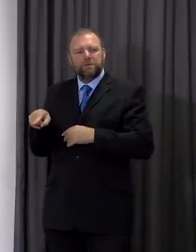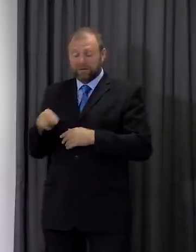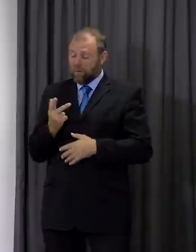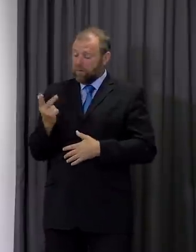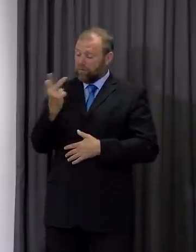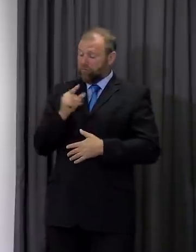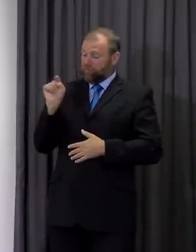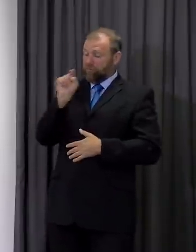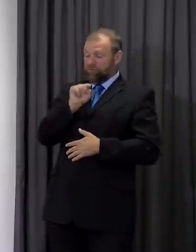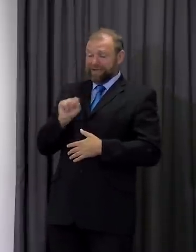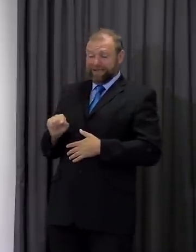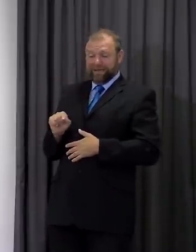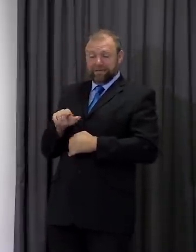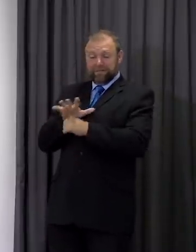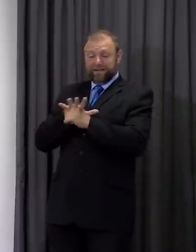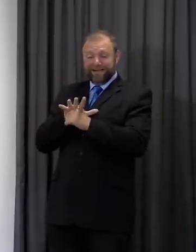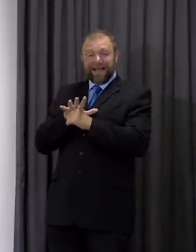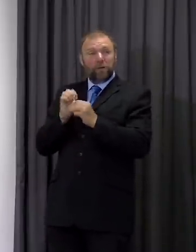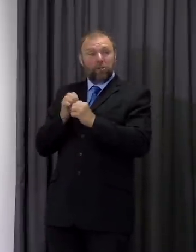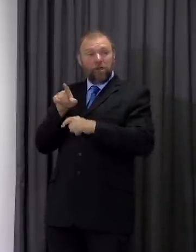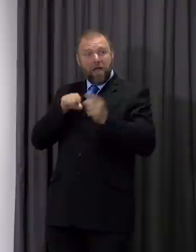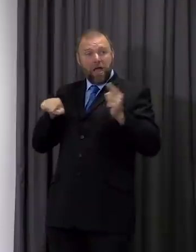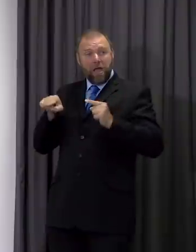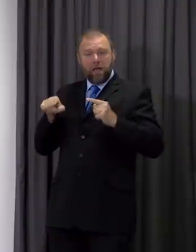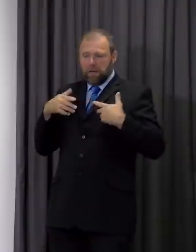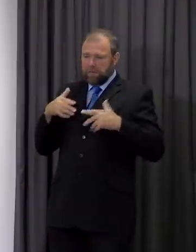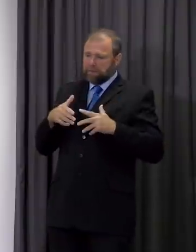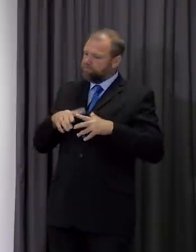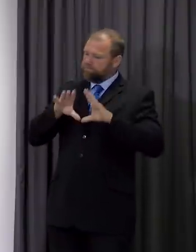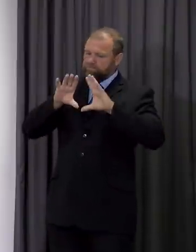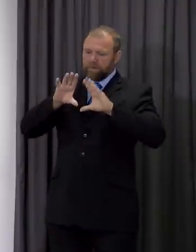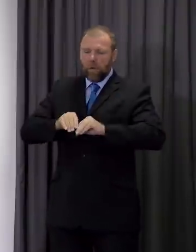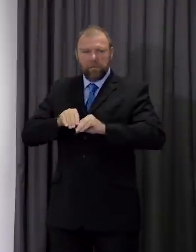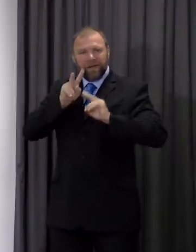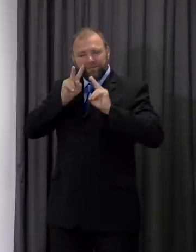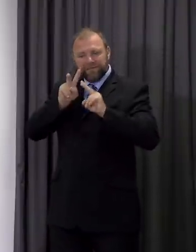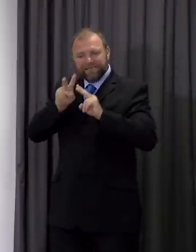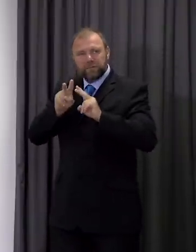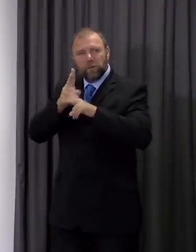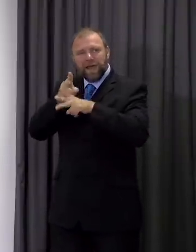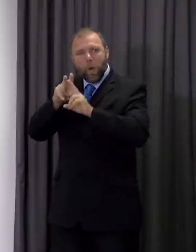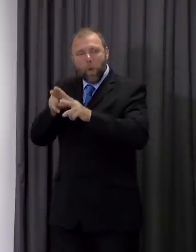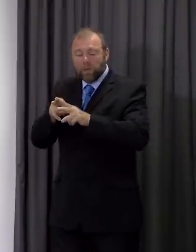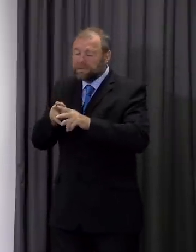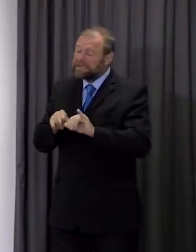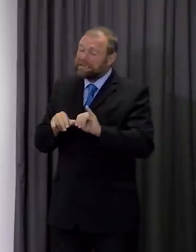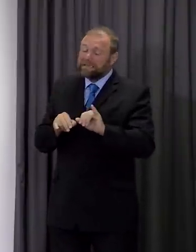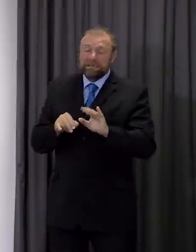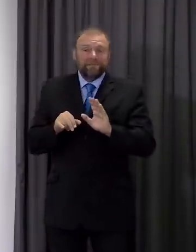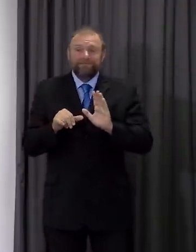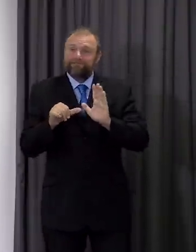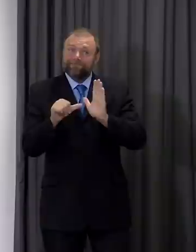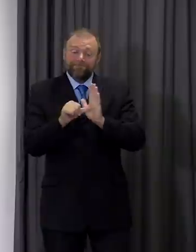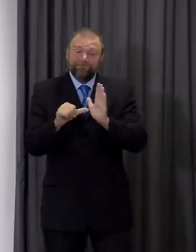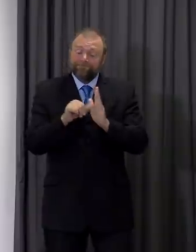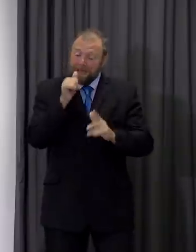made the decision, which I fully support, to end visiting to care homes. That's a difficult choice in terms of family and loved ones who